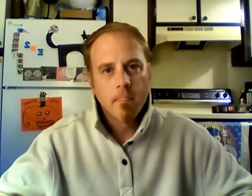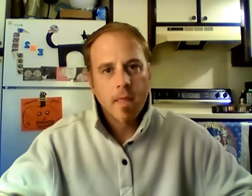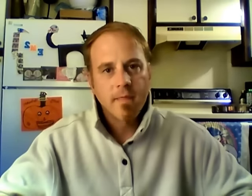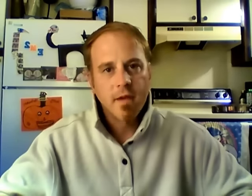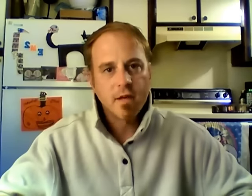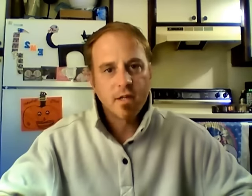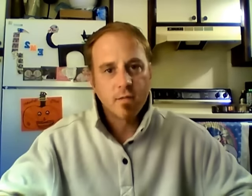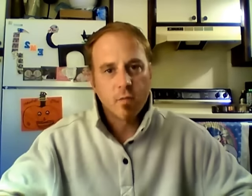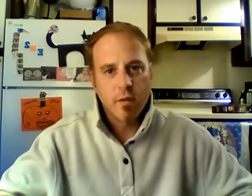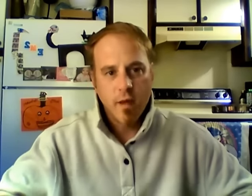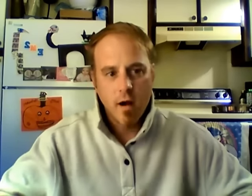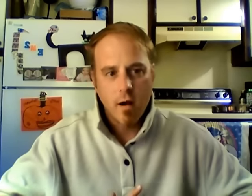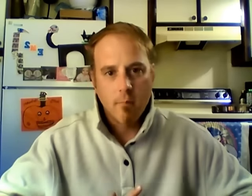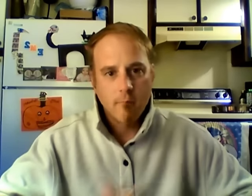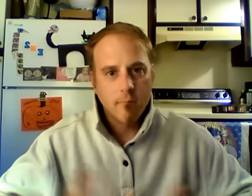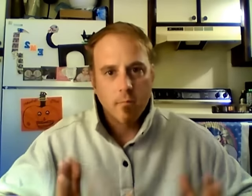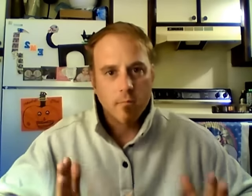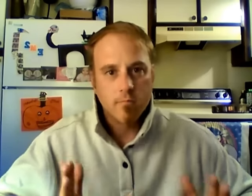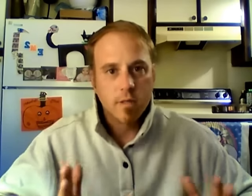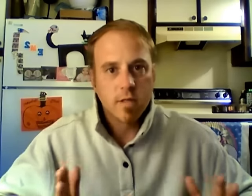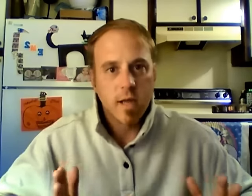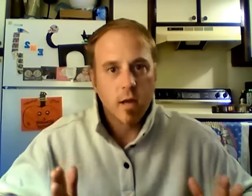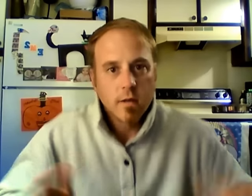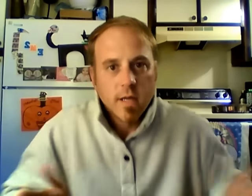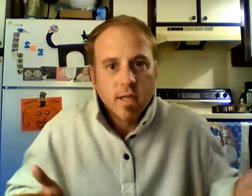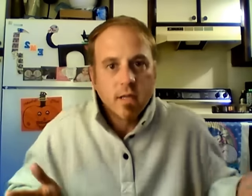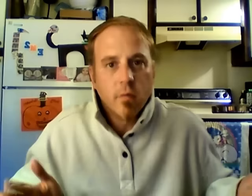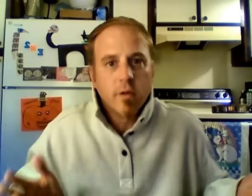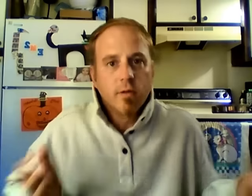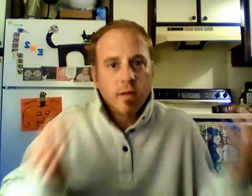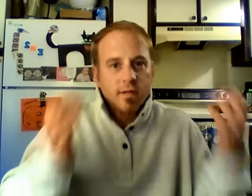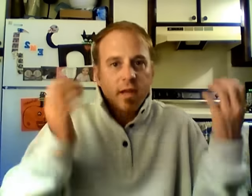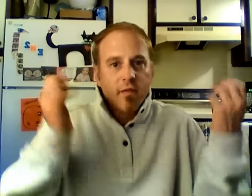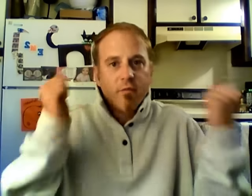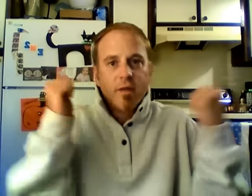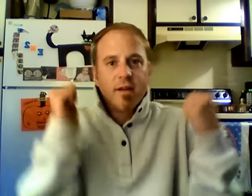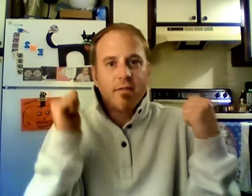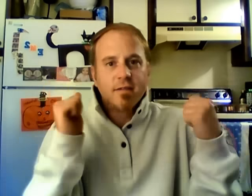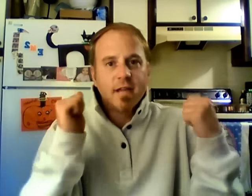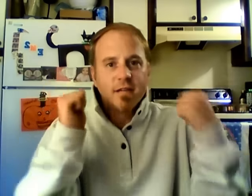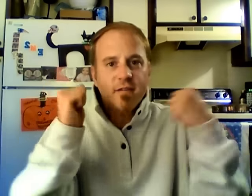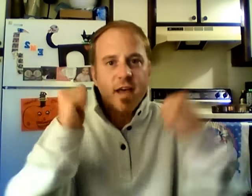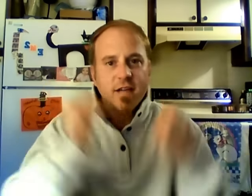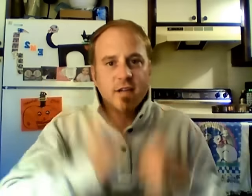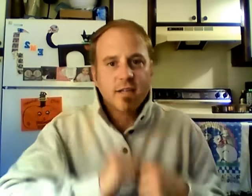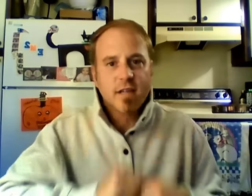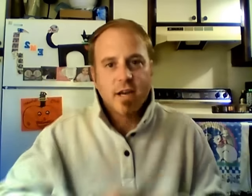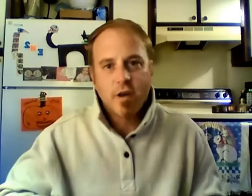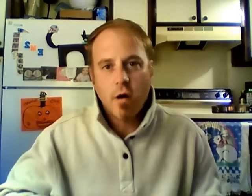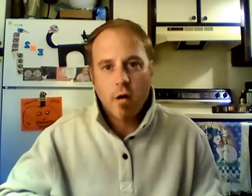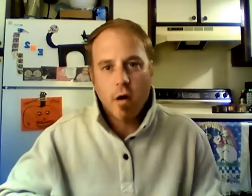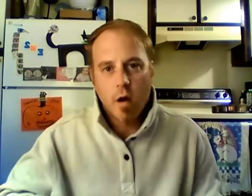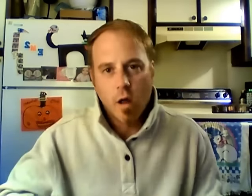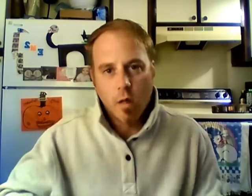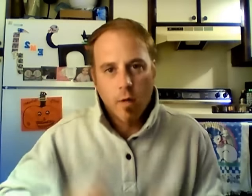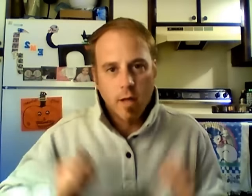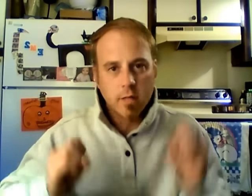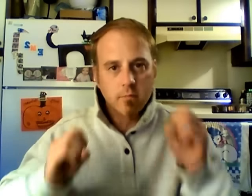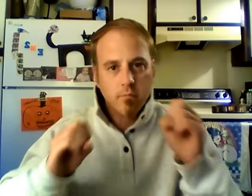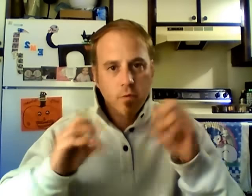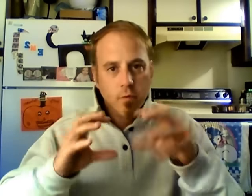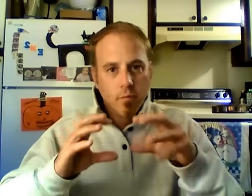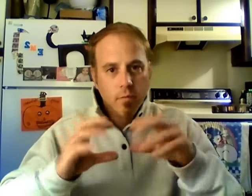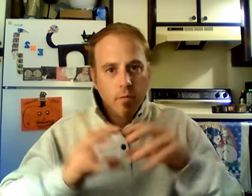And they were just, were there, just like, it was like someone, it was like three different sized flashlights got turned on all at once, boop.